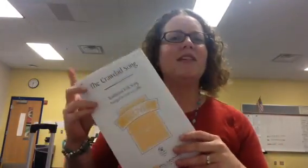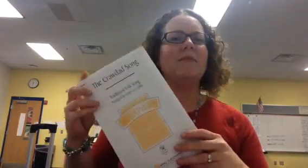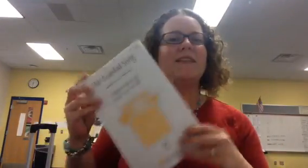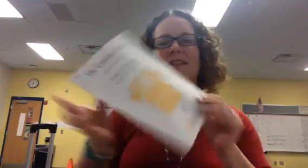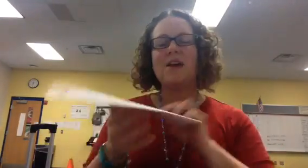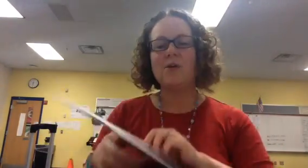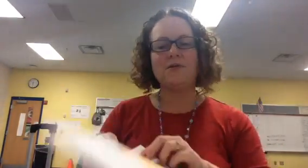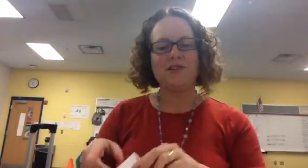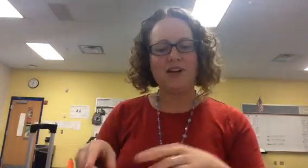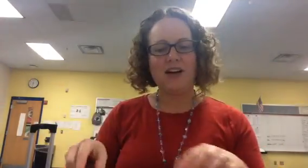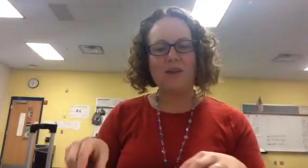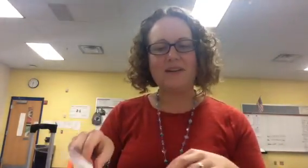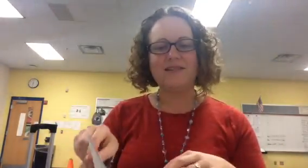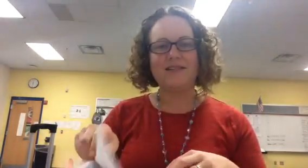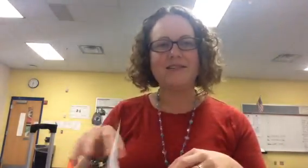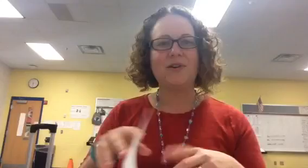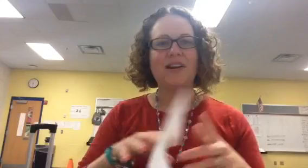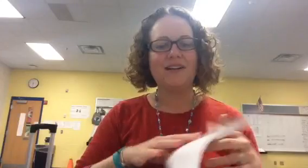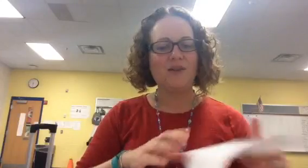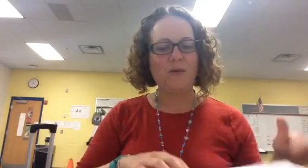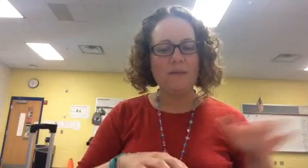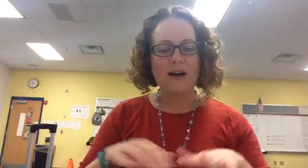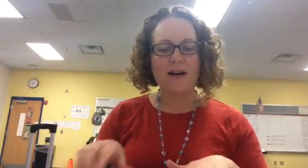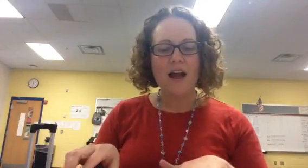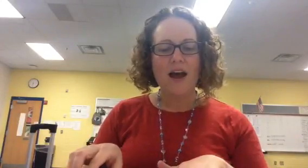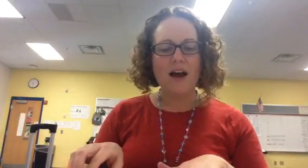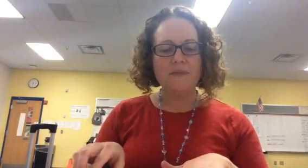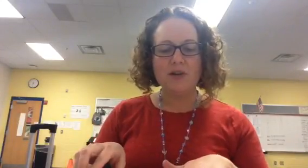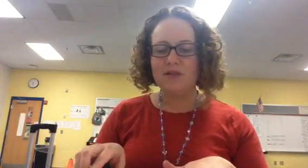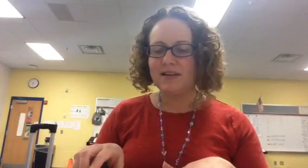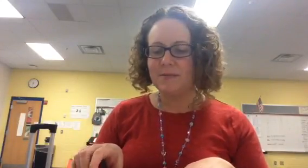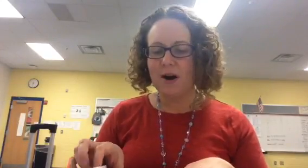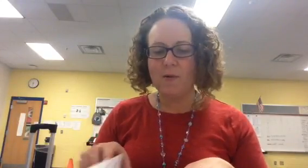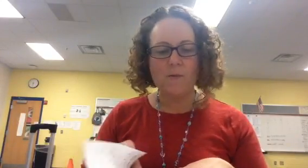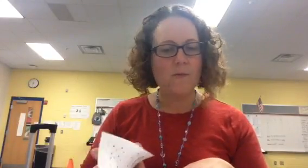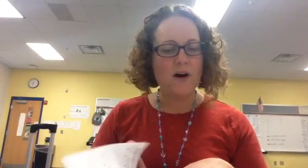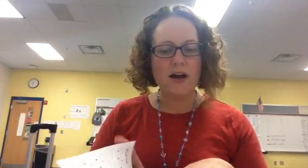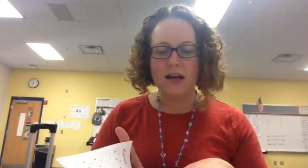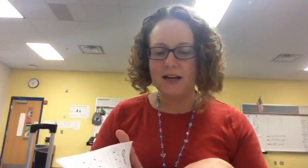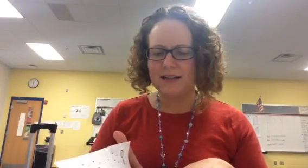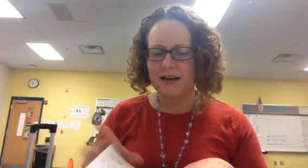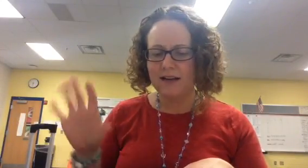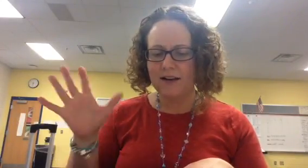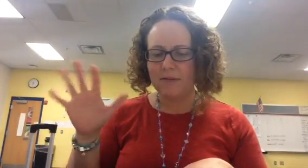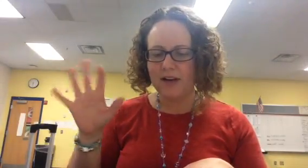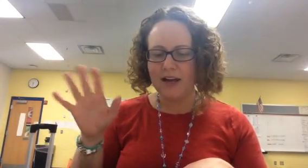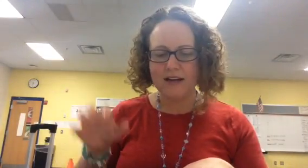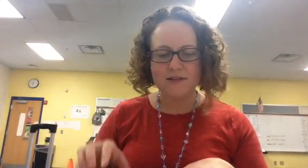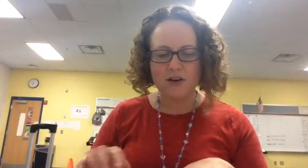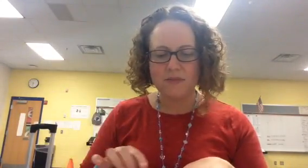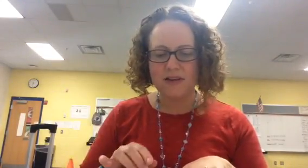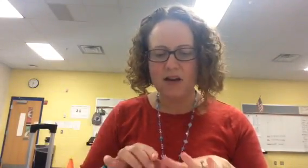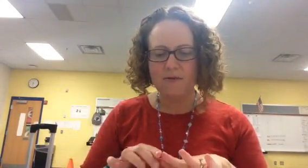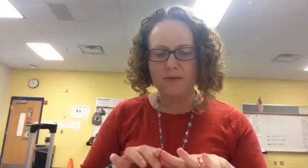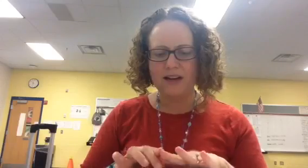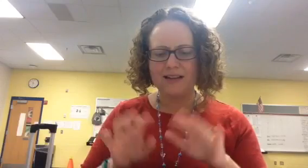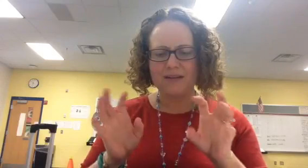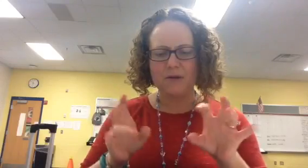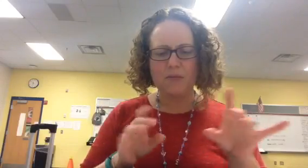claim this as my own, just trying to help my students learn it a little bit better. So this is part one. It's not as complicated in terms of like the different